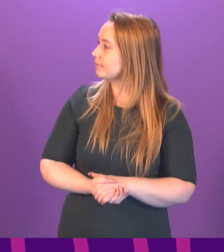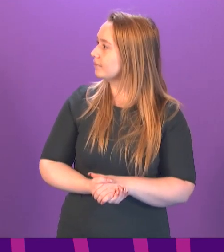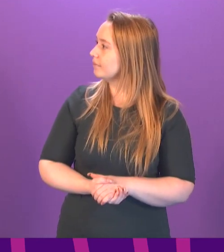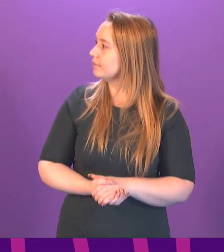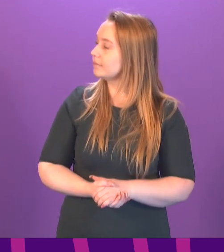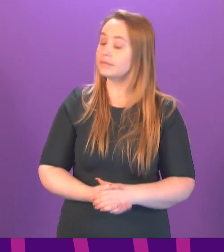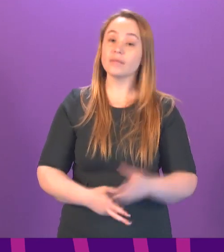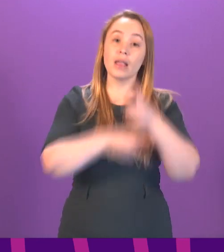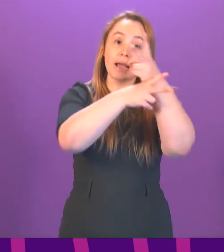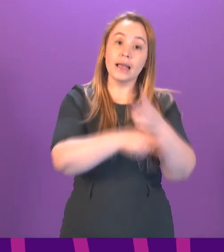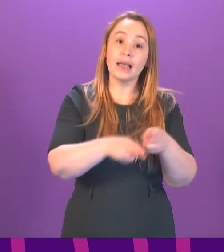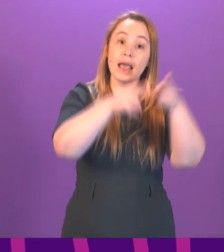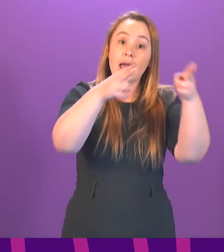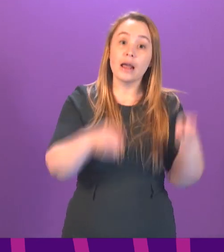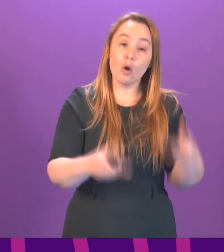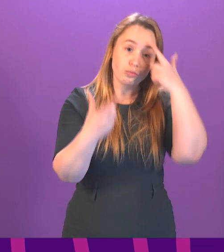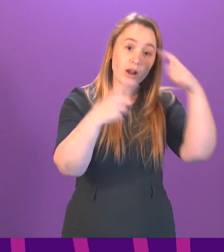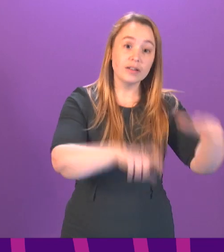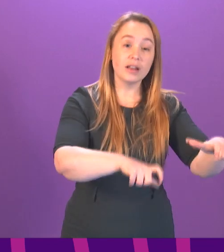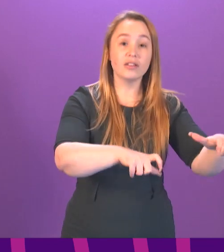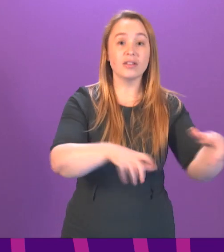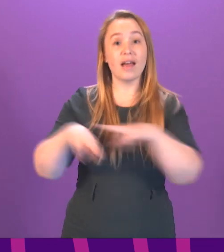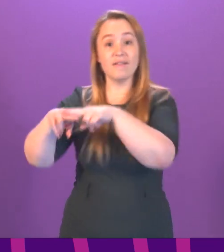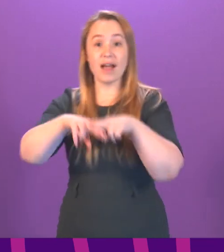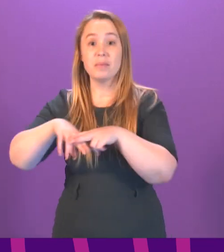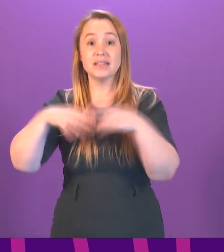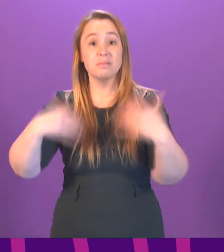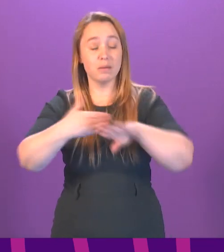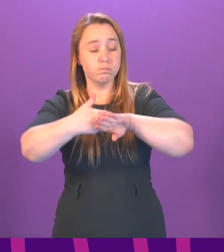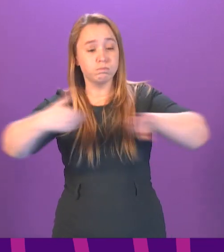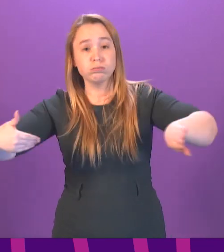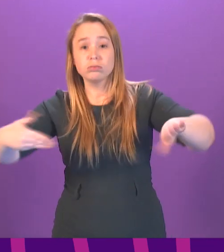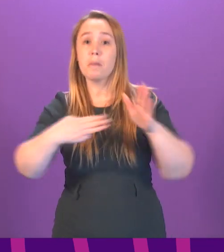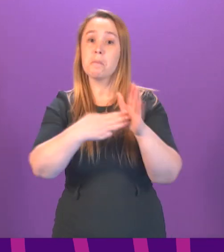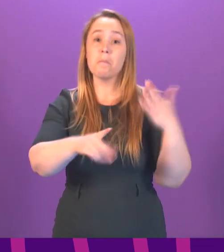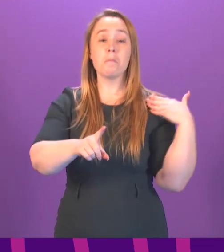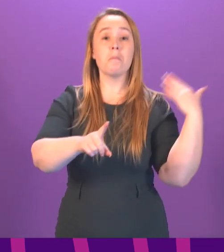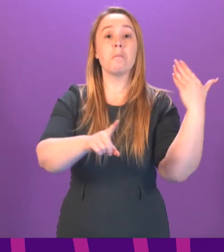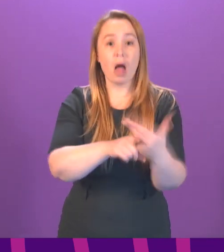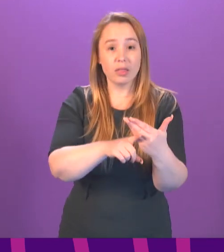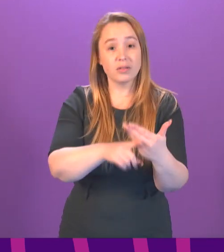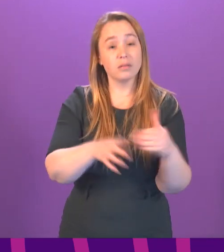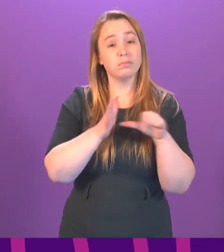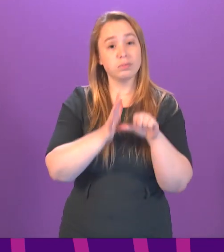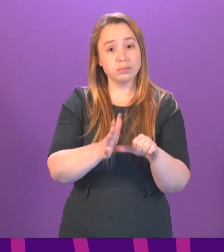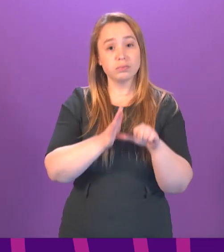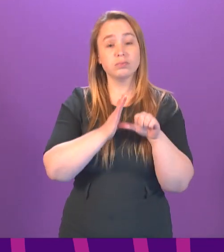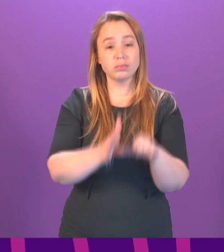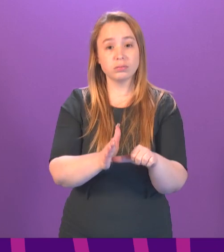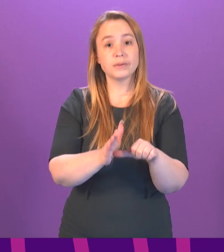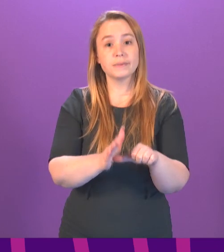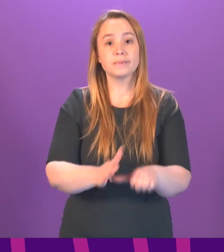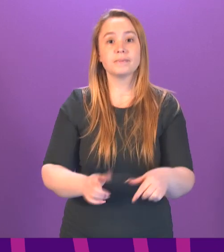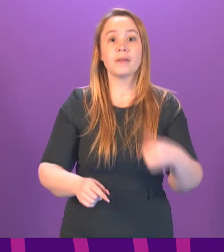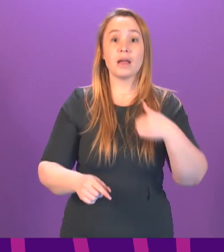Care home residents have been separated from their families for months, just when they needed each other most. I've had